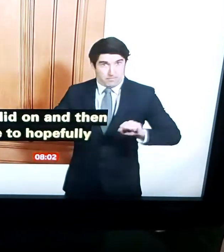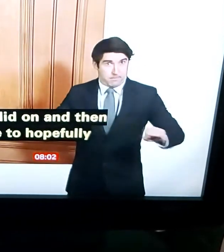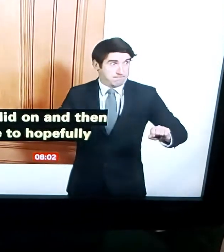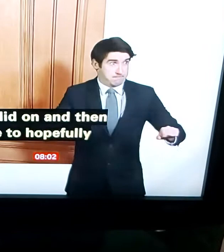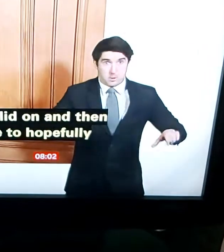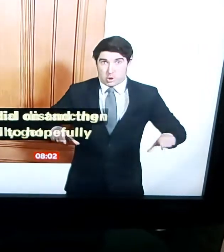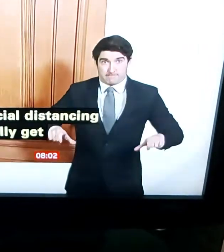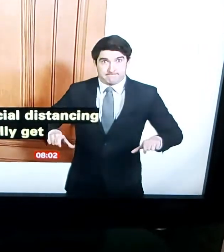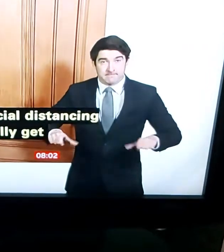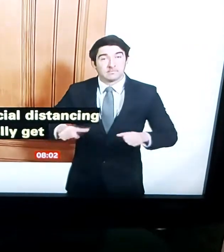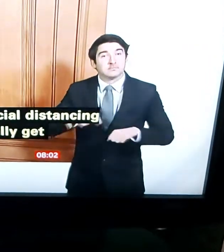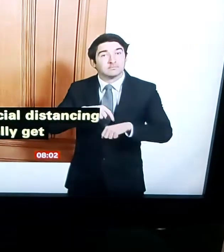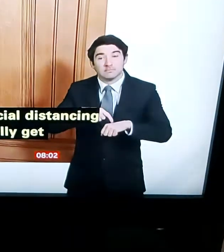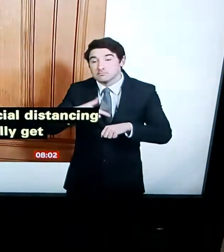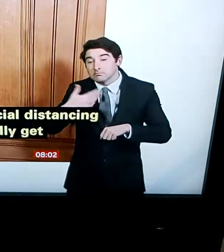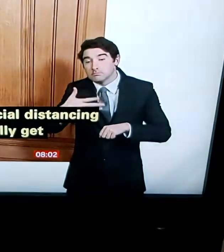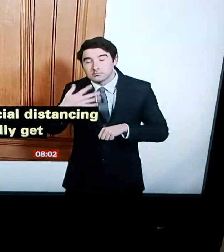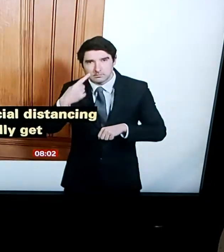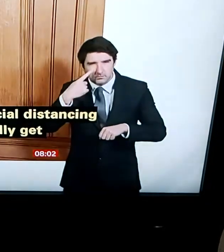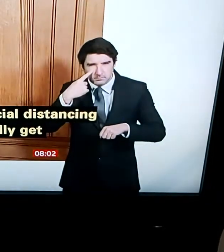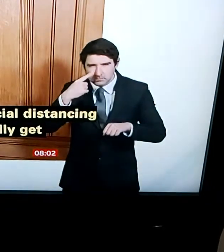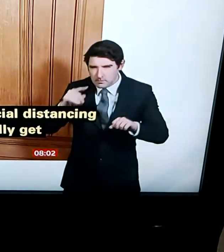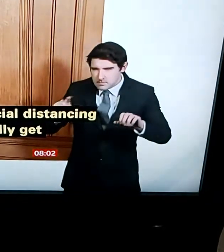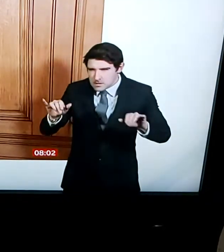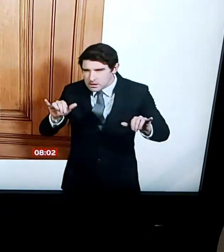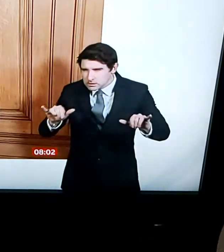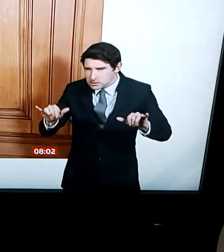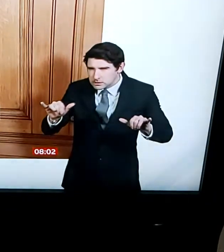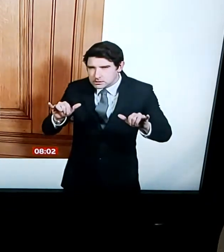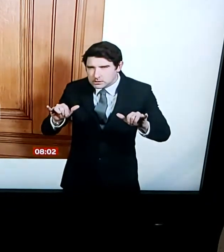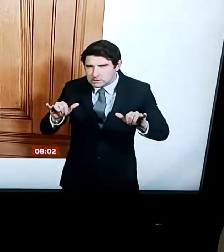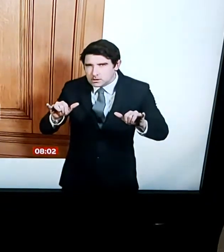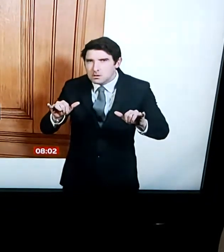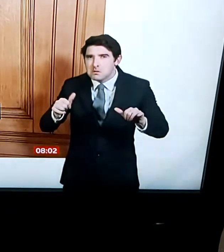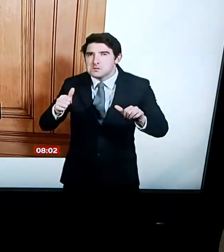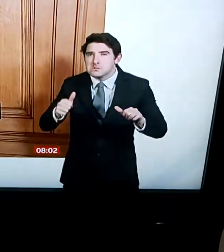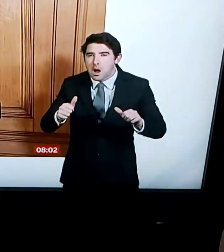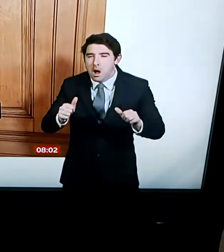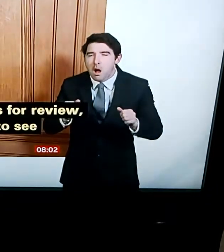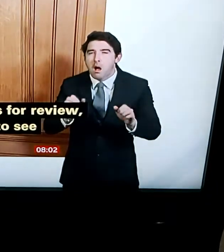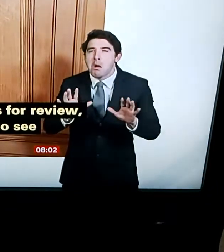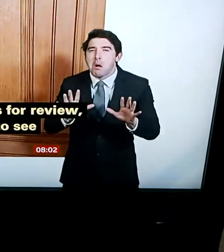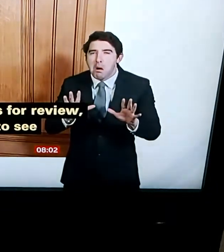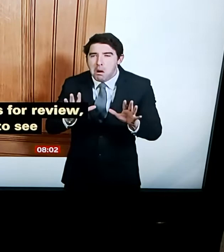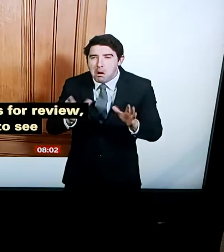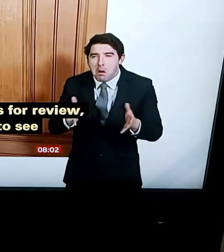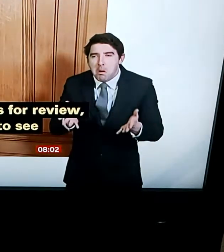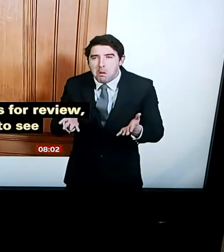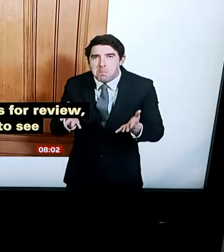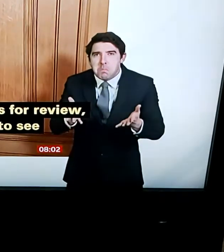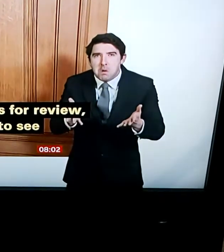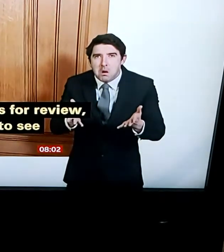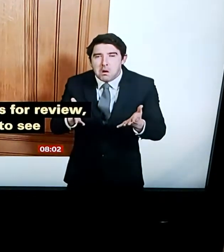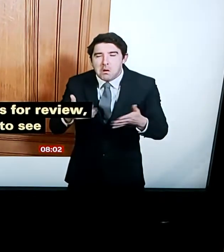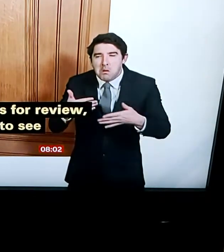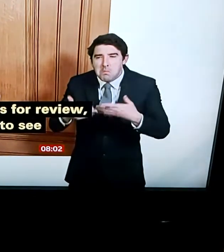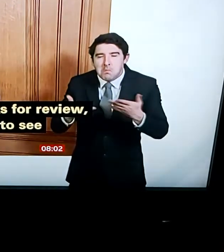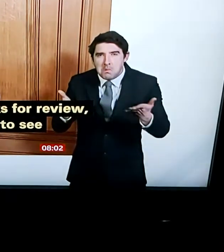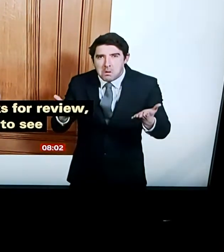measures and gradually get us all back to normal. So I think three weeks for review, two or three months to see whether we've really